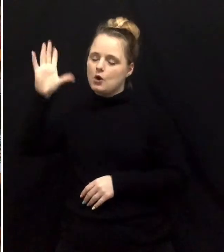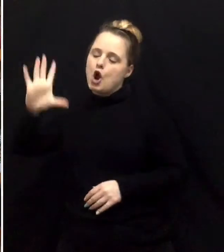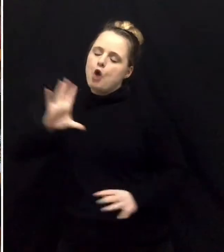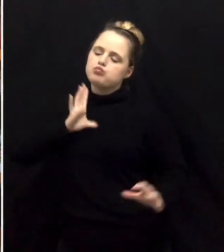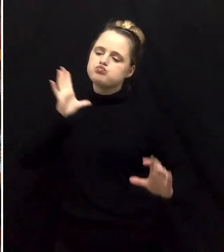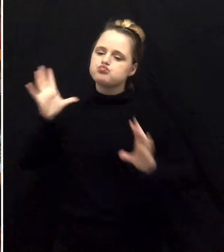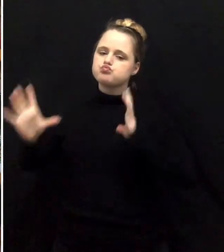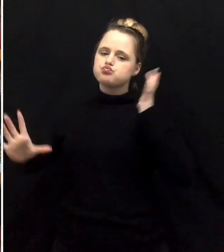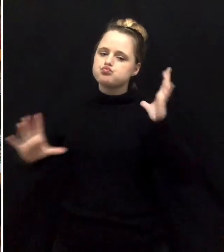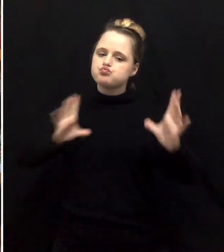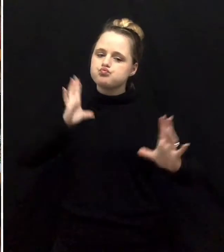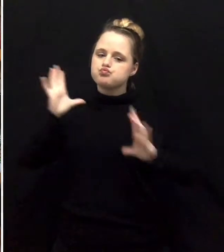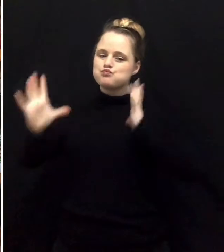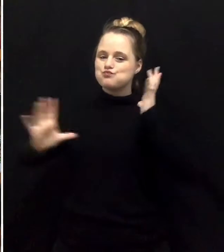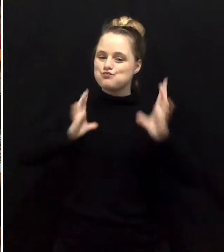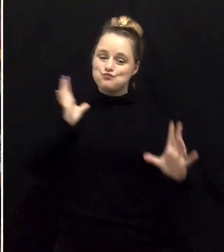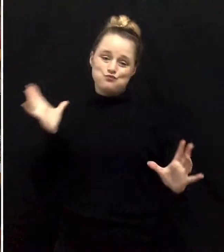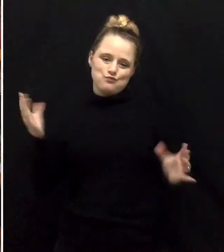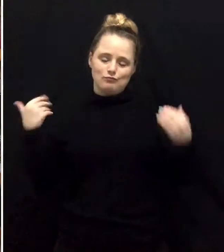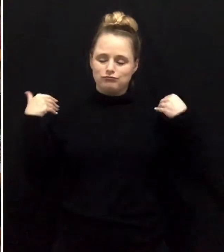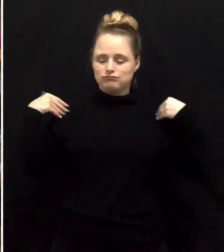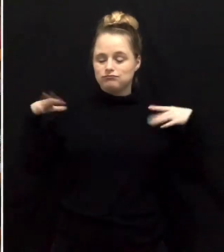extravagant.